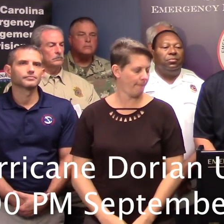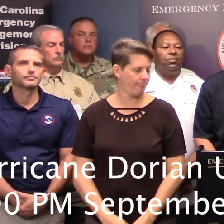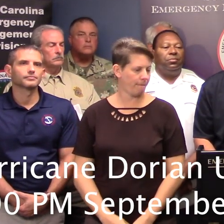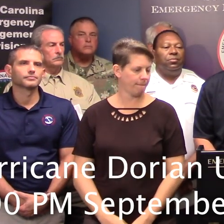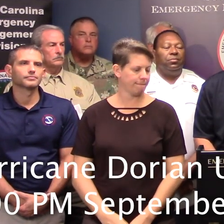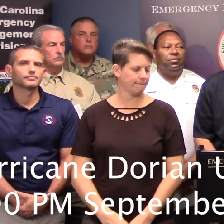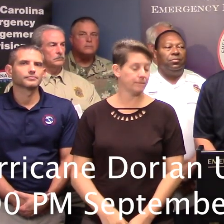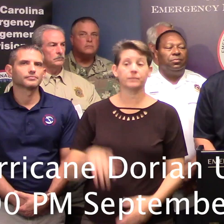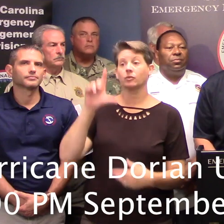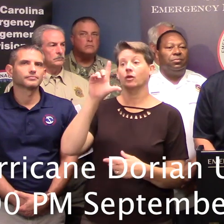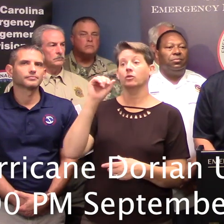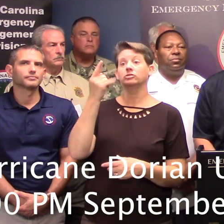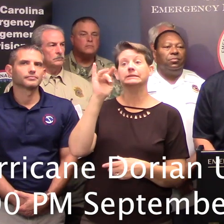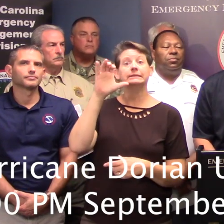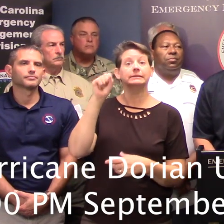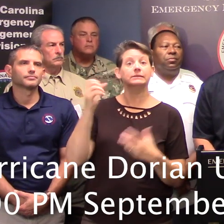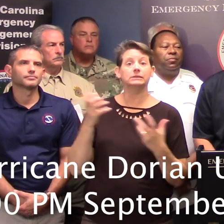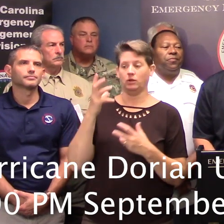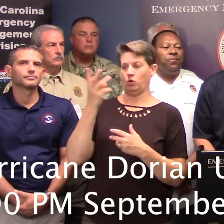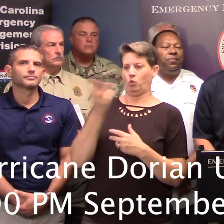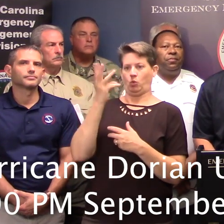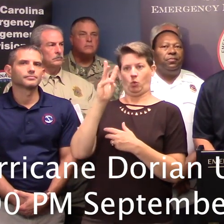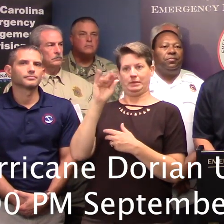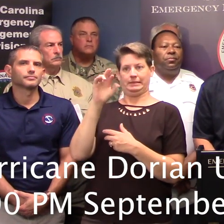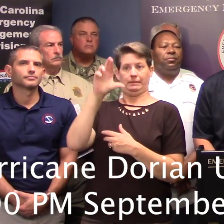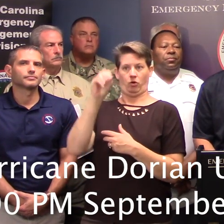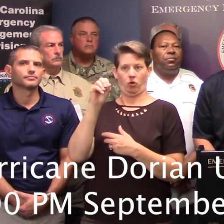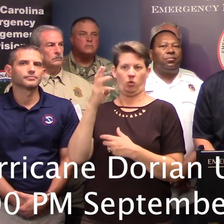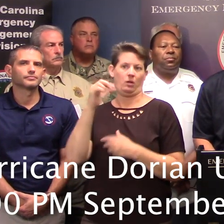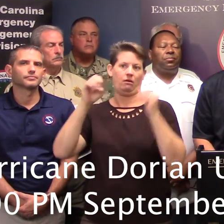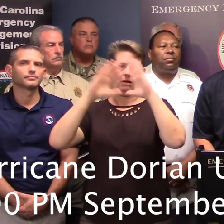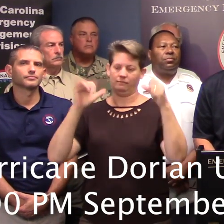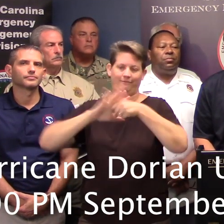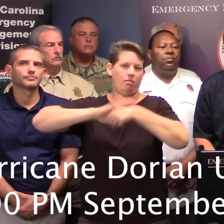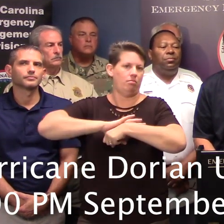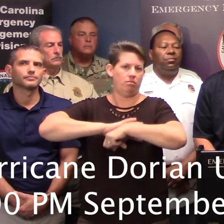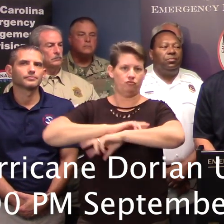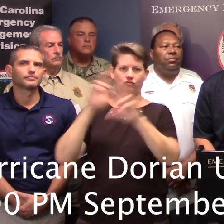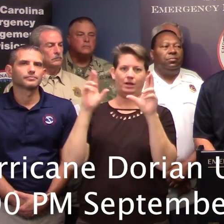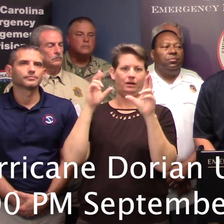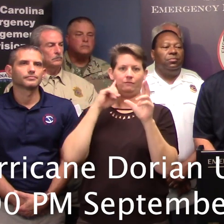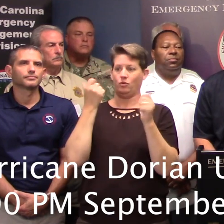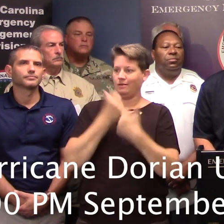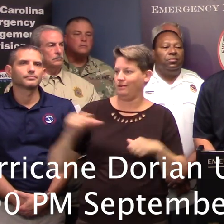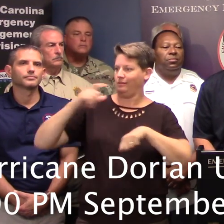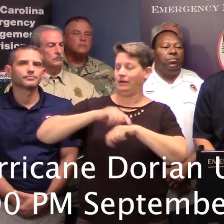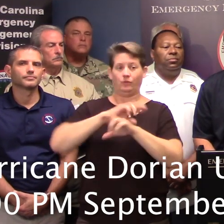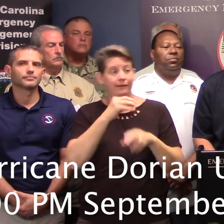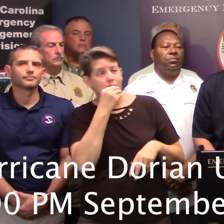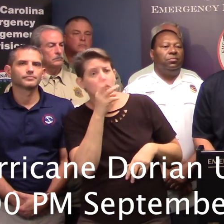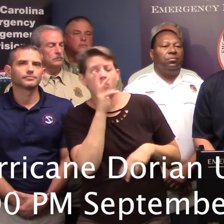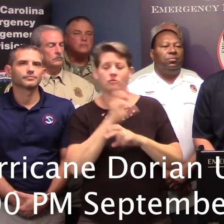Logistics, our Winsboro warehouse is fully stocked and is ready to transport food and water as